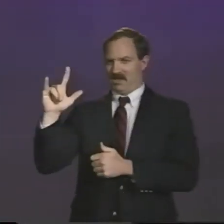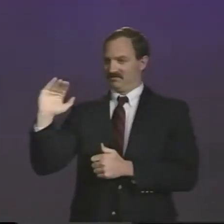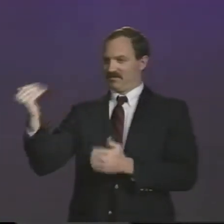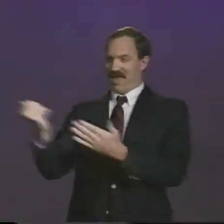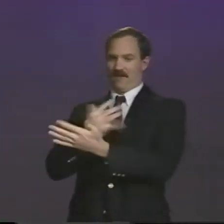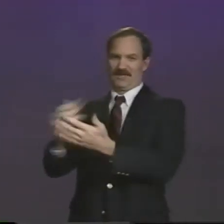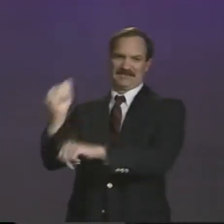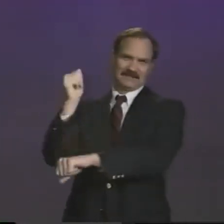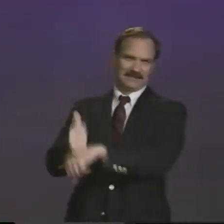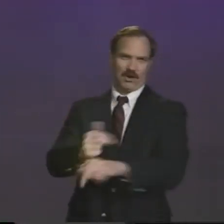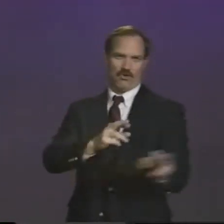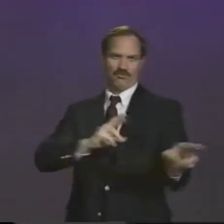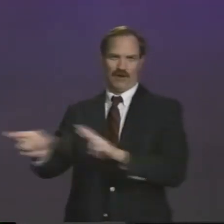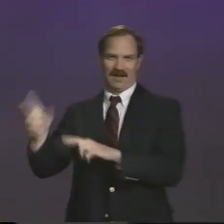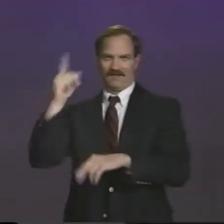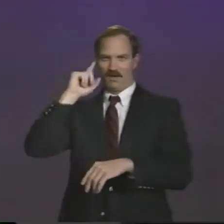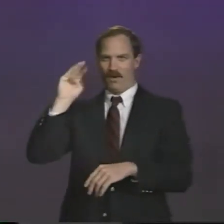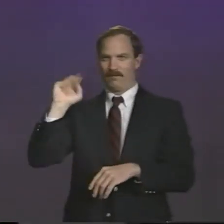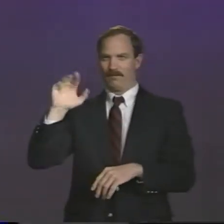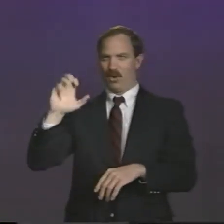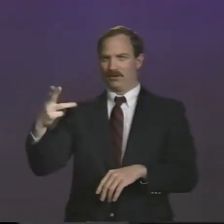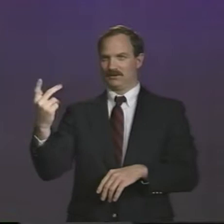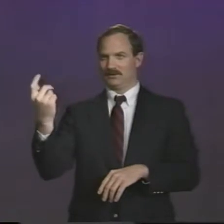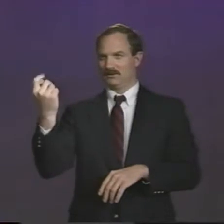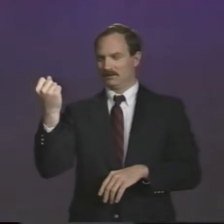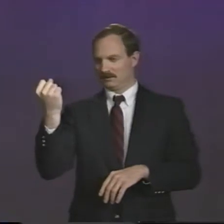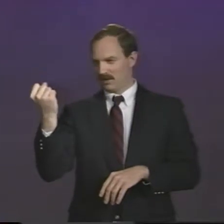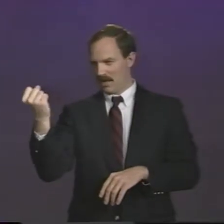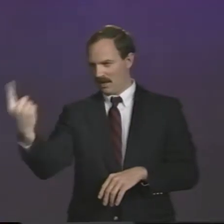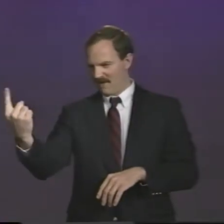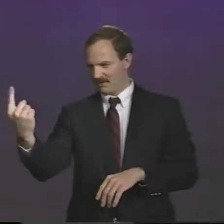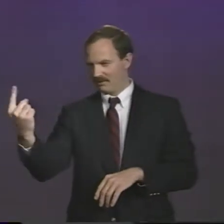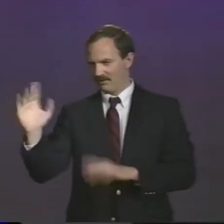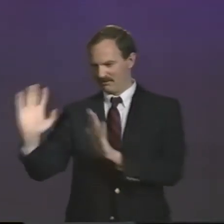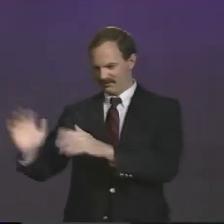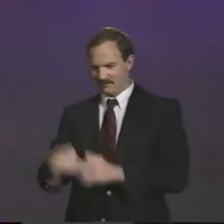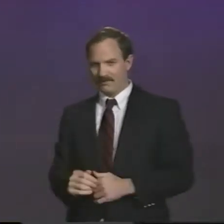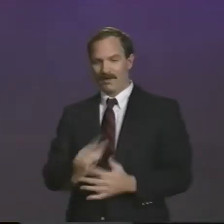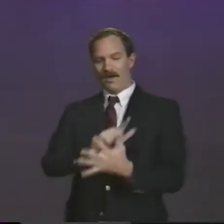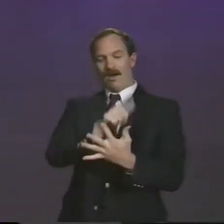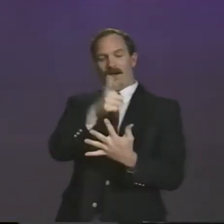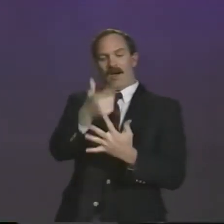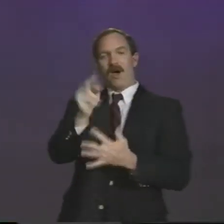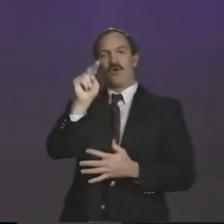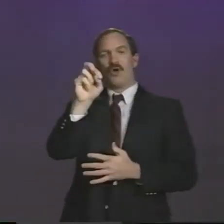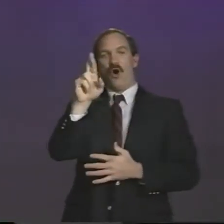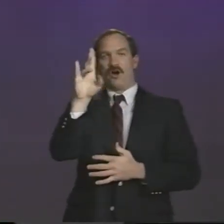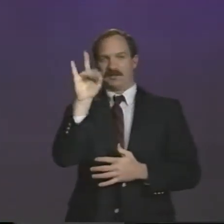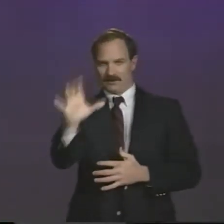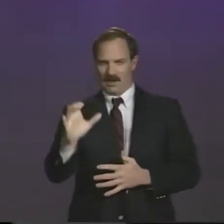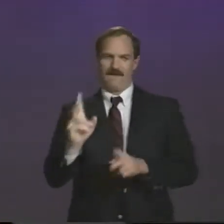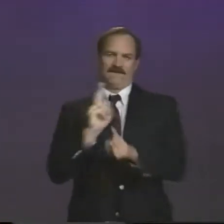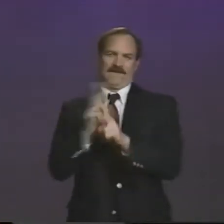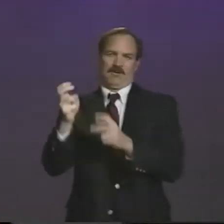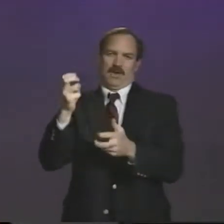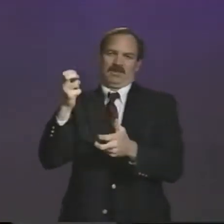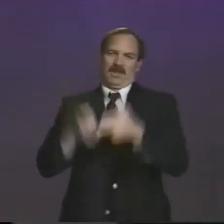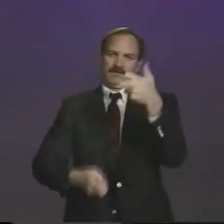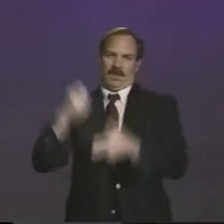said, that has pretty well been worked out with Vail, and everything is set for March 11th. So that moves us on to the Nordic,